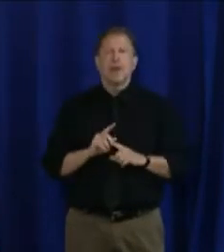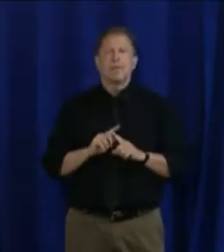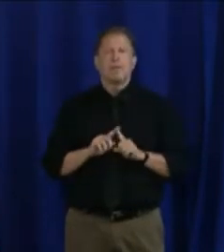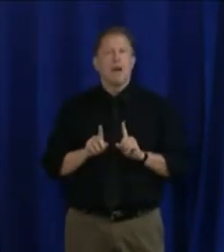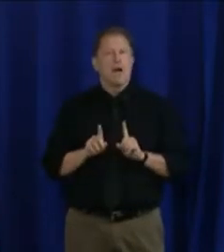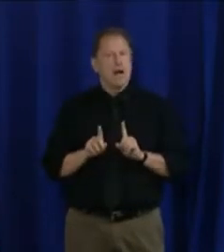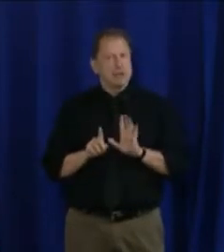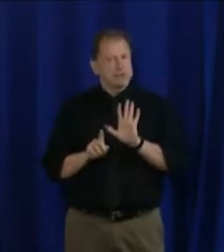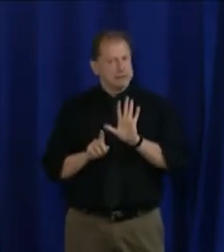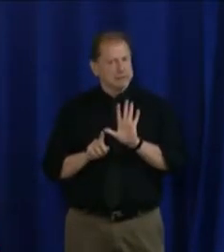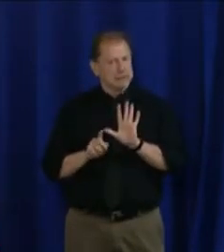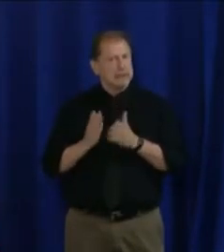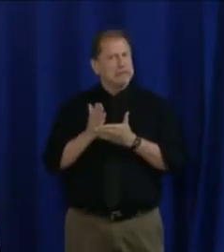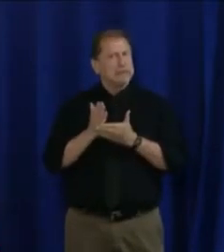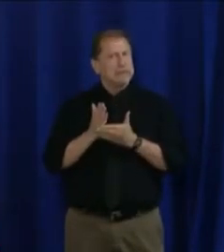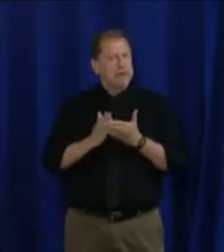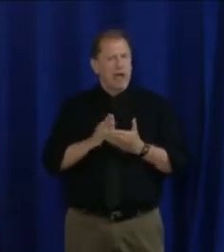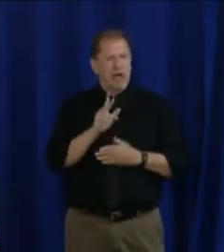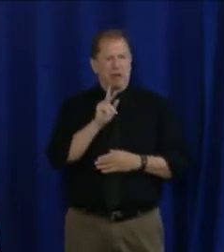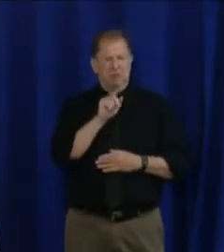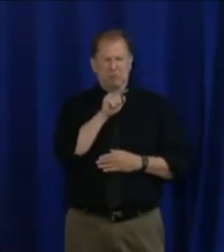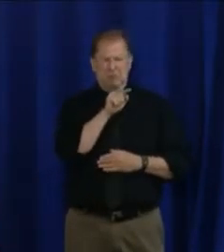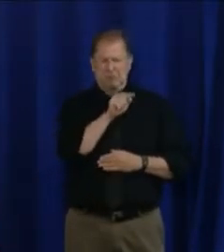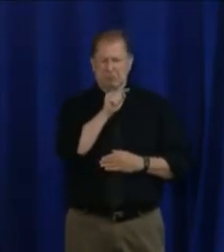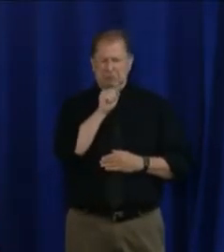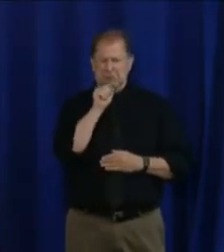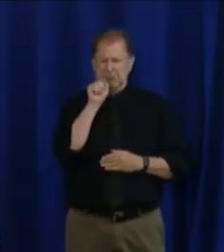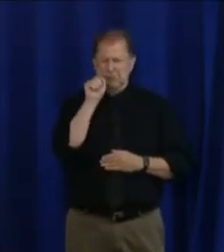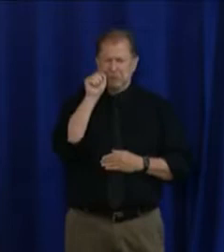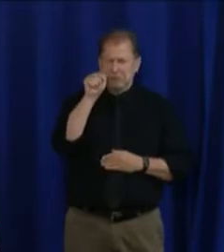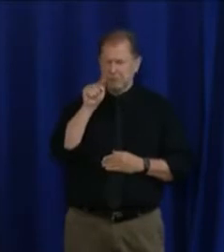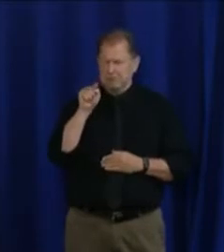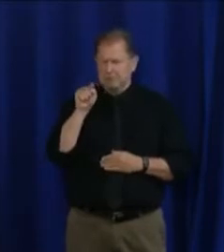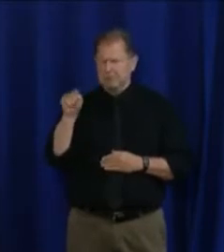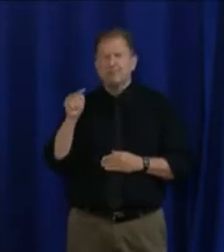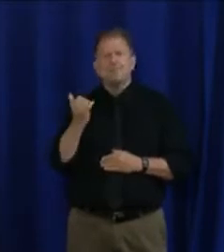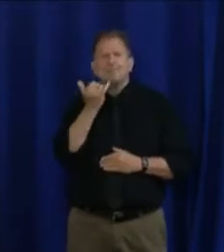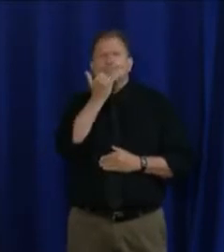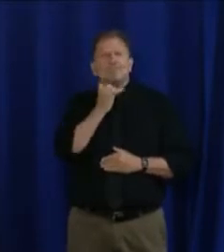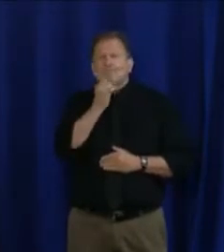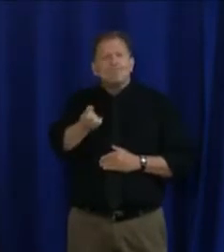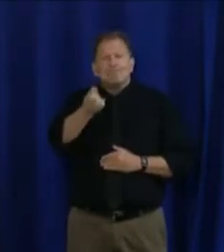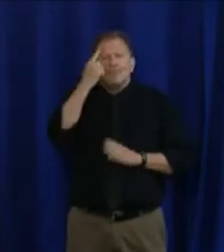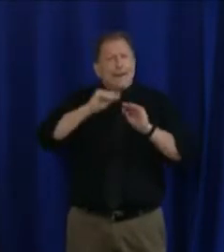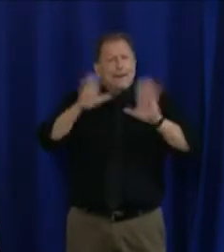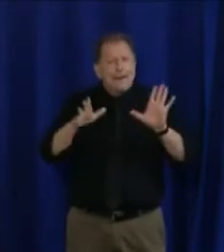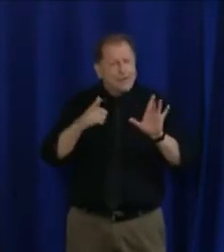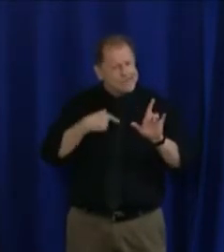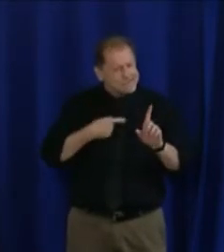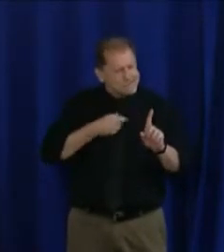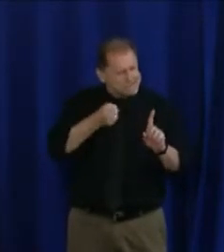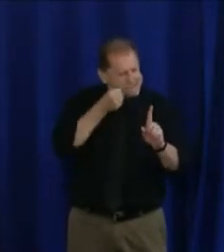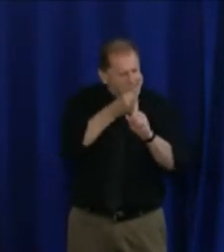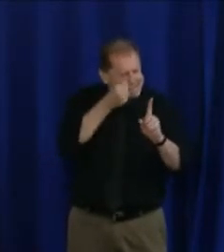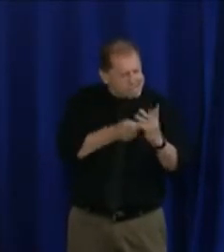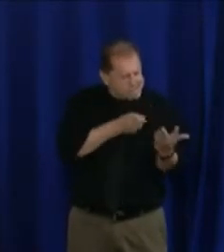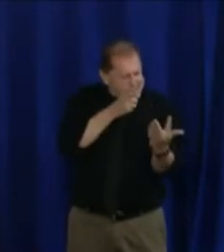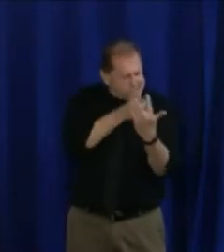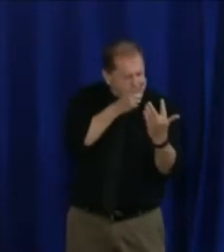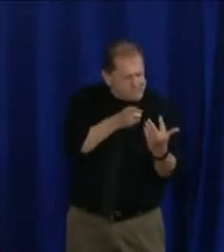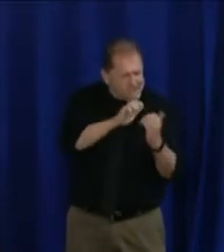are still not getting the very clear messages we have been sending now for months.